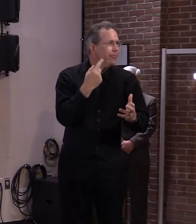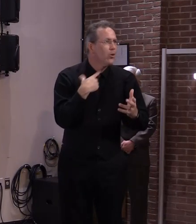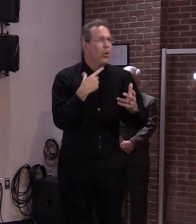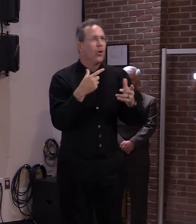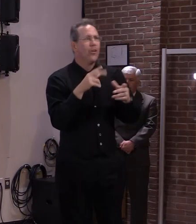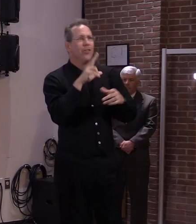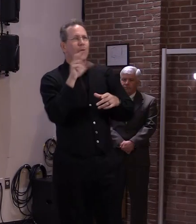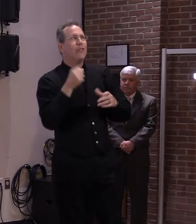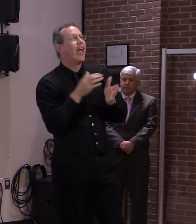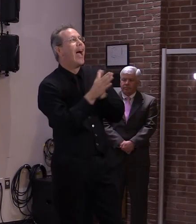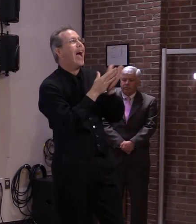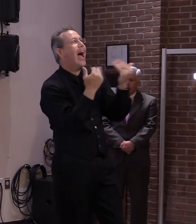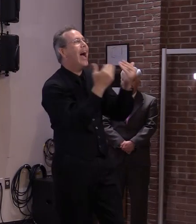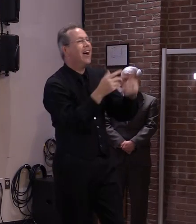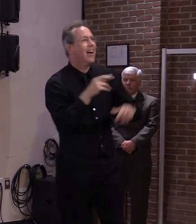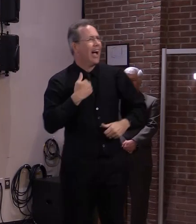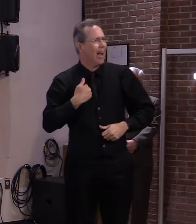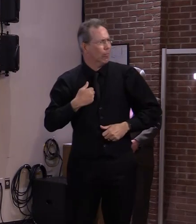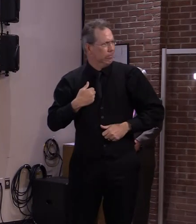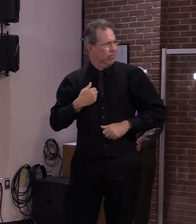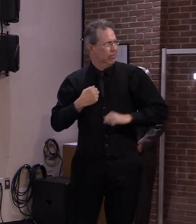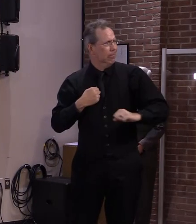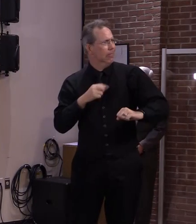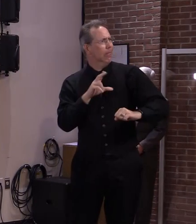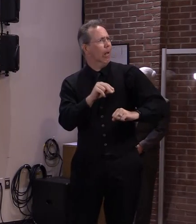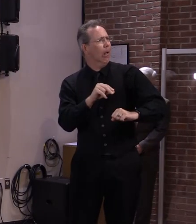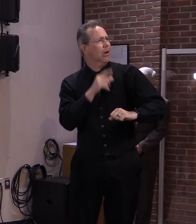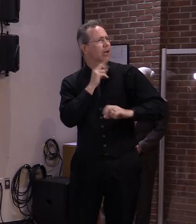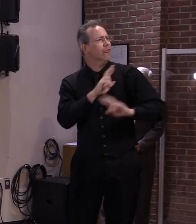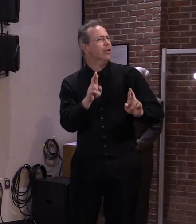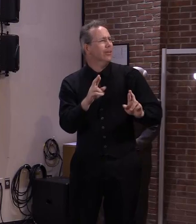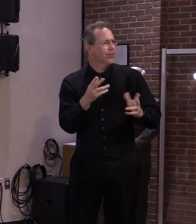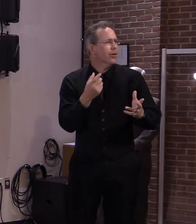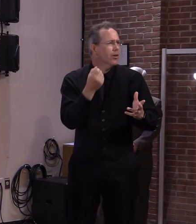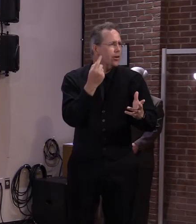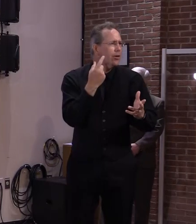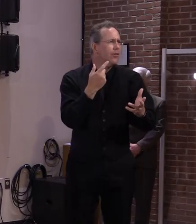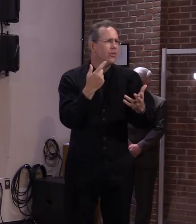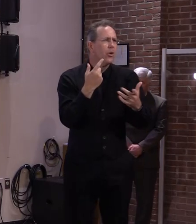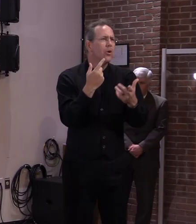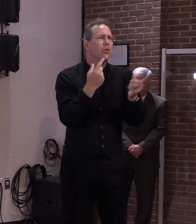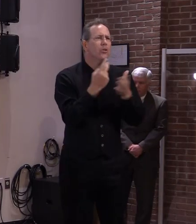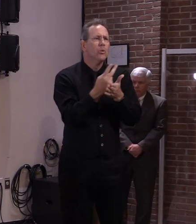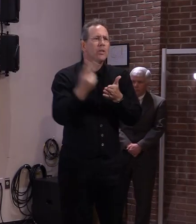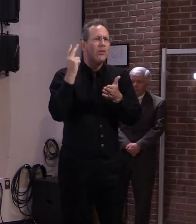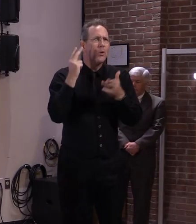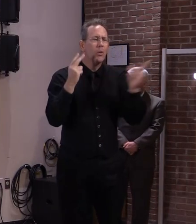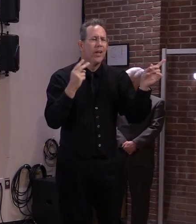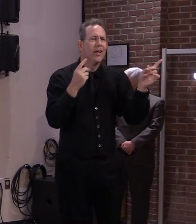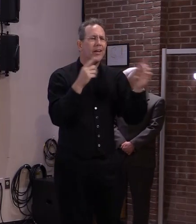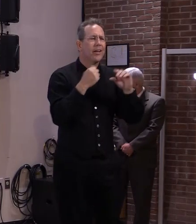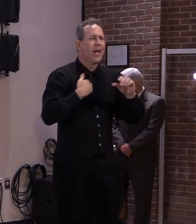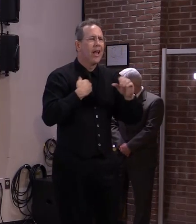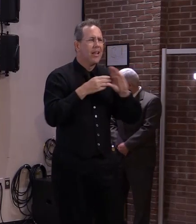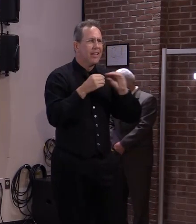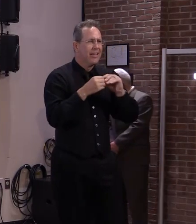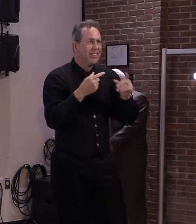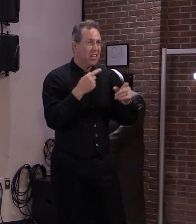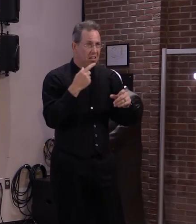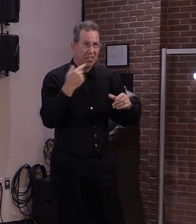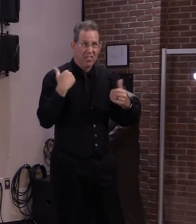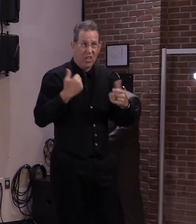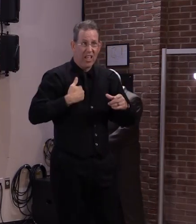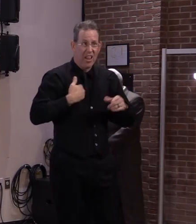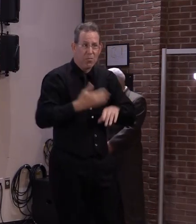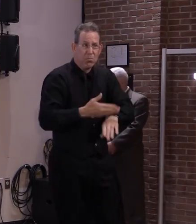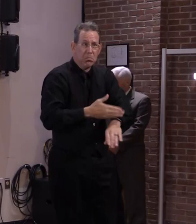a couple of weeks ago. And again, they've made significant gains in the number of vaccinations over the last even two weeks. So I I